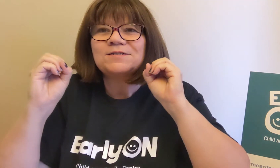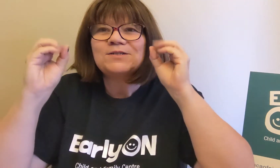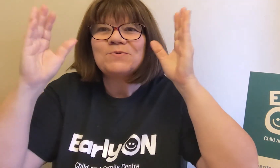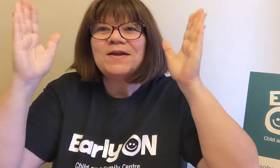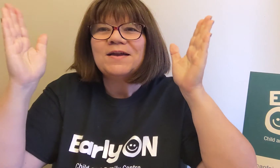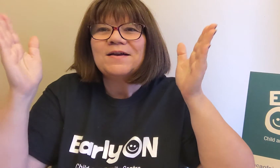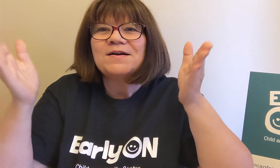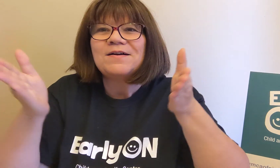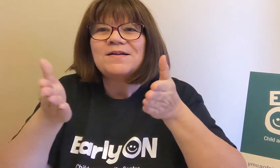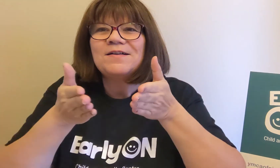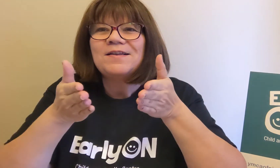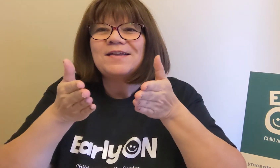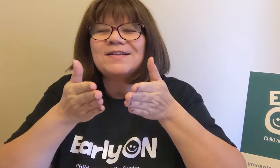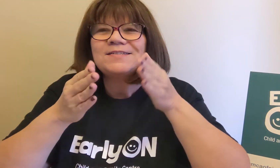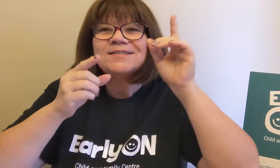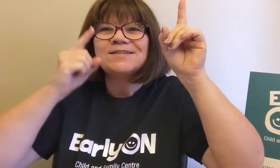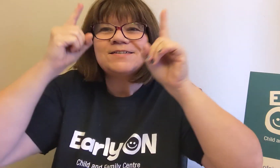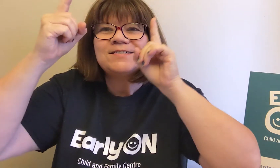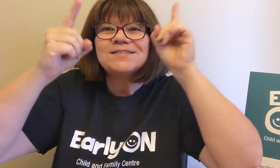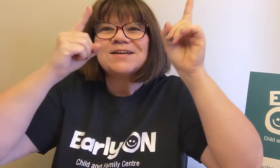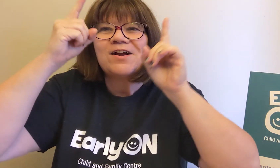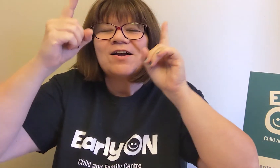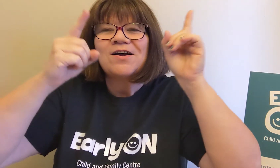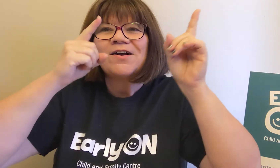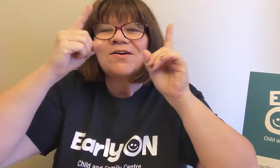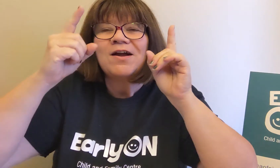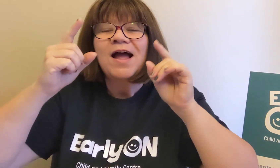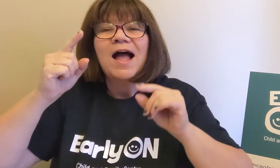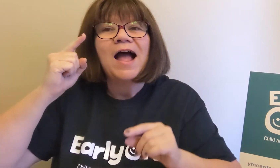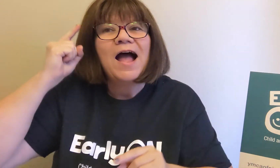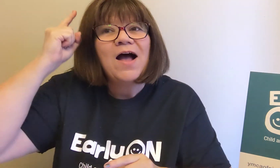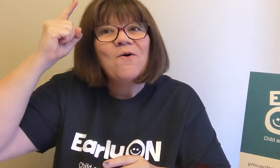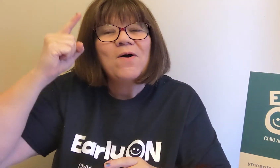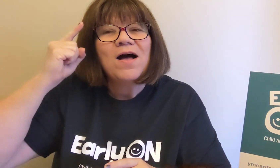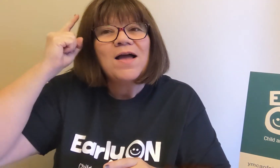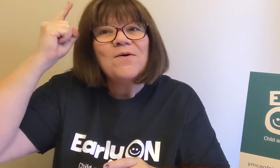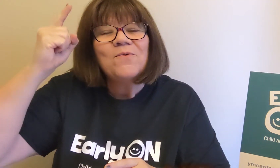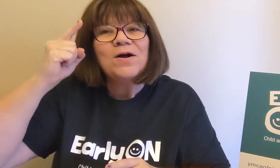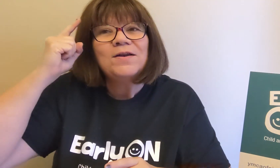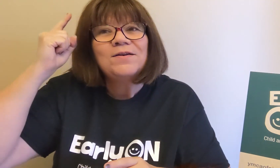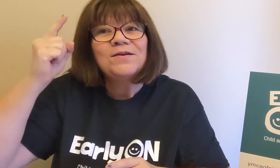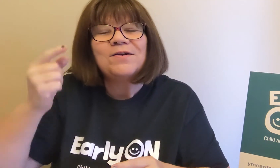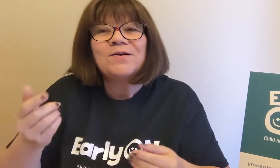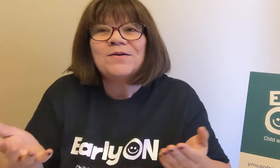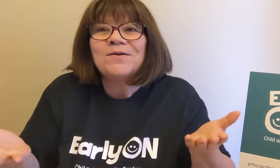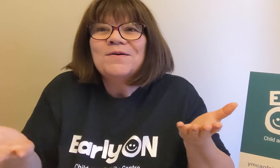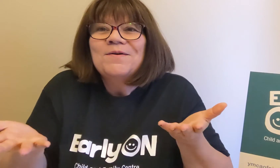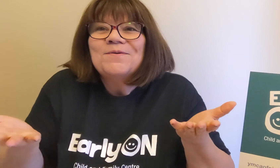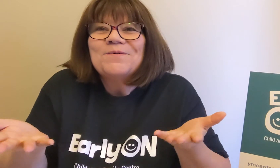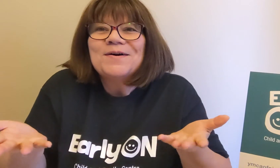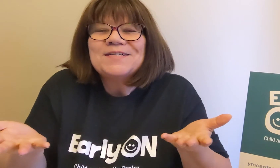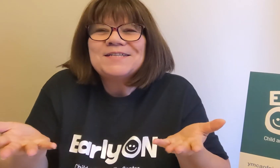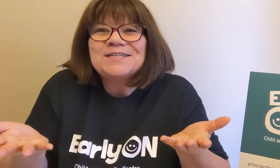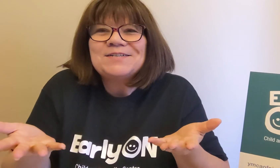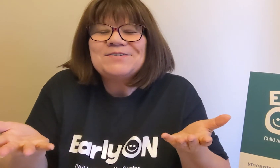twinkle little star. How I wonder what you